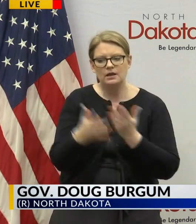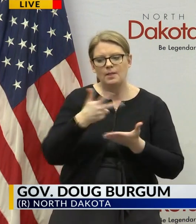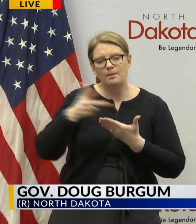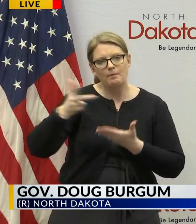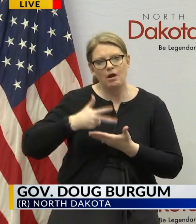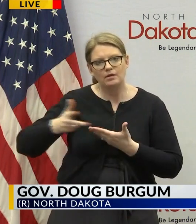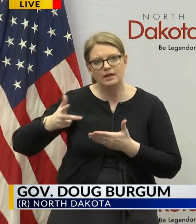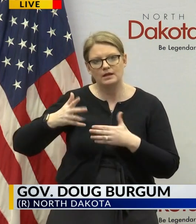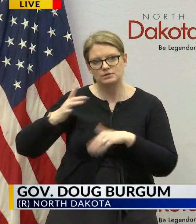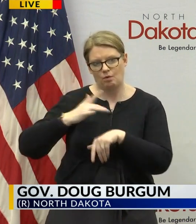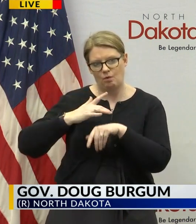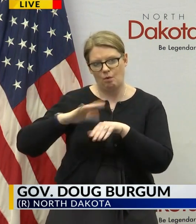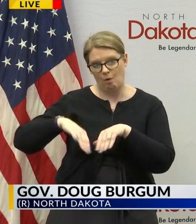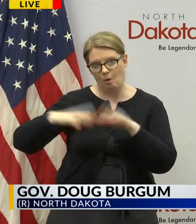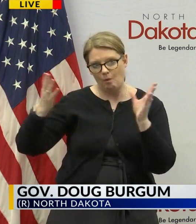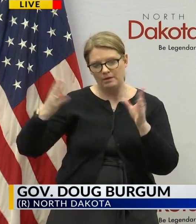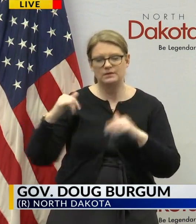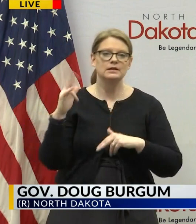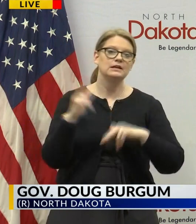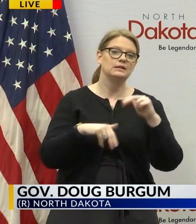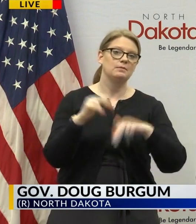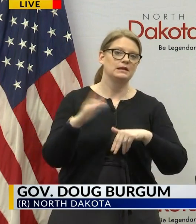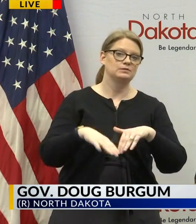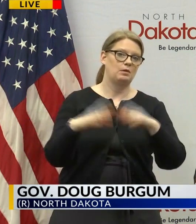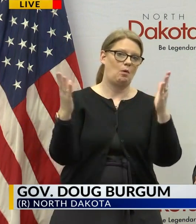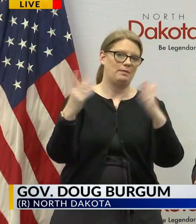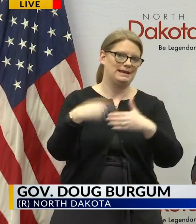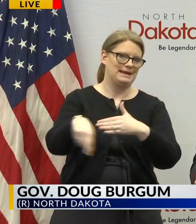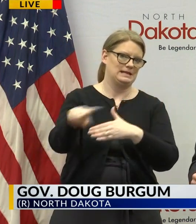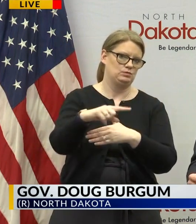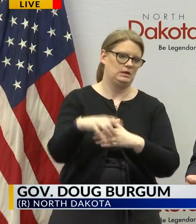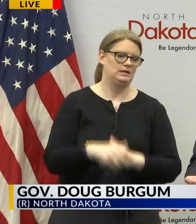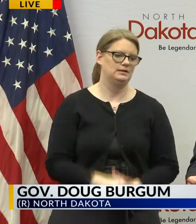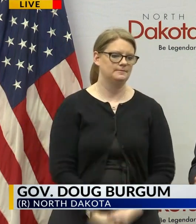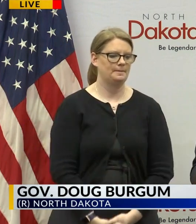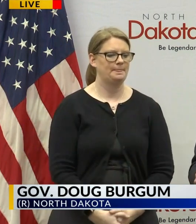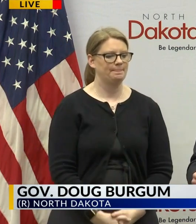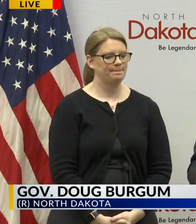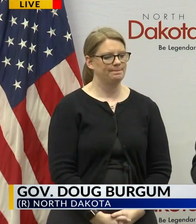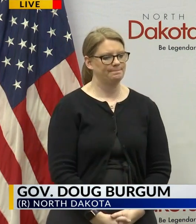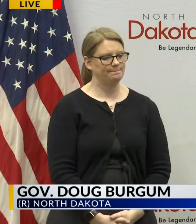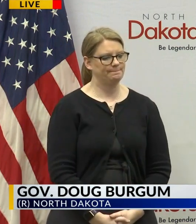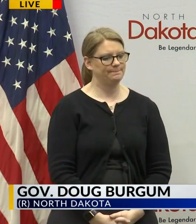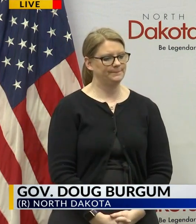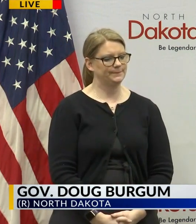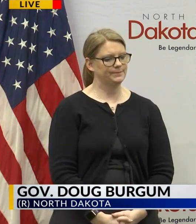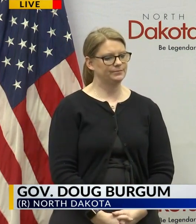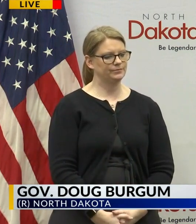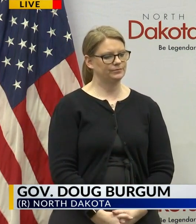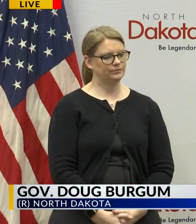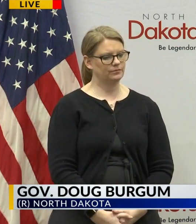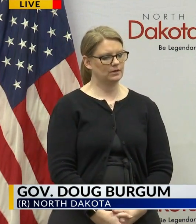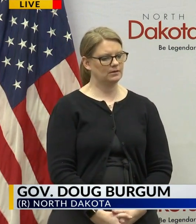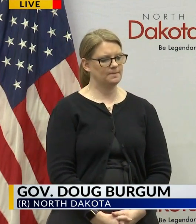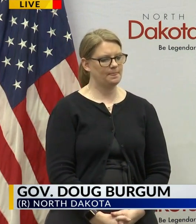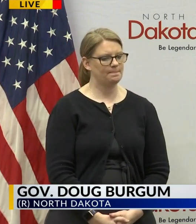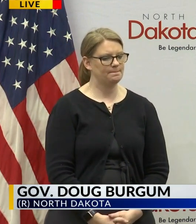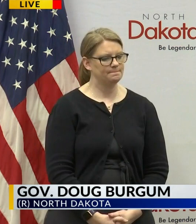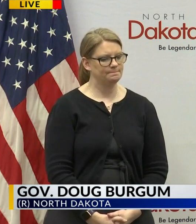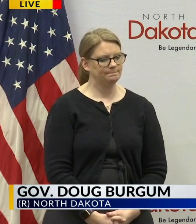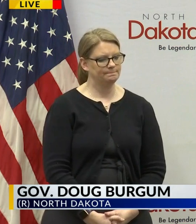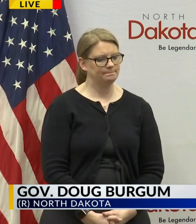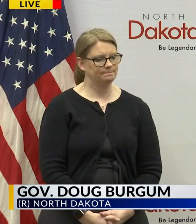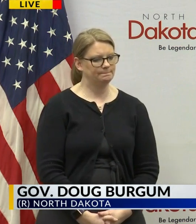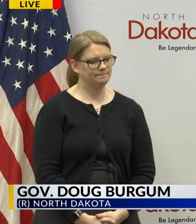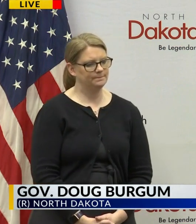are open and the buildings will reopen again next week one other thing i want to uh address uh too is